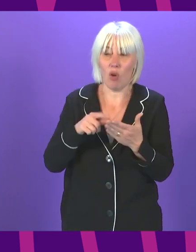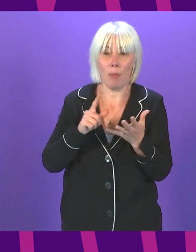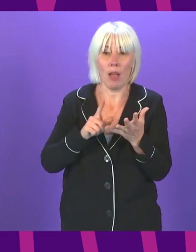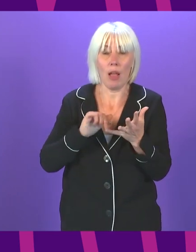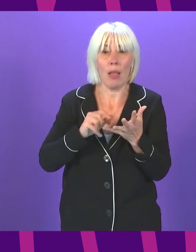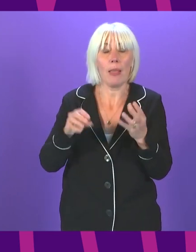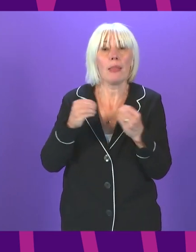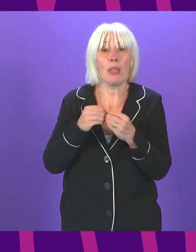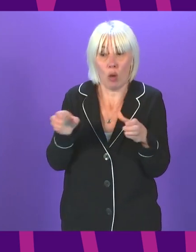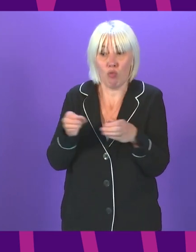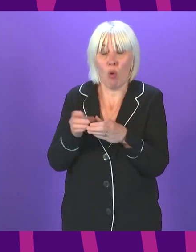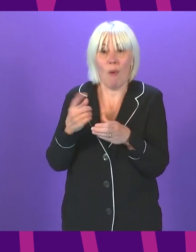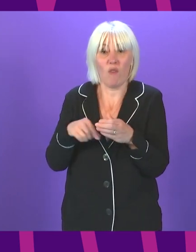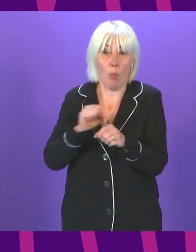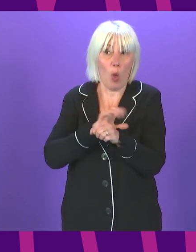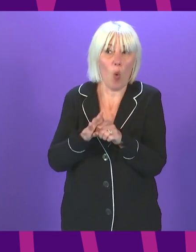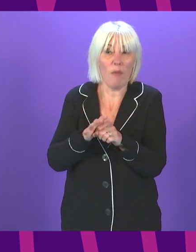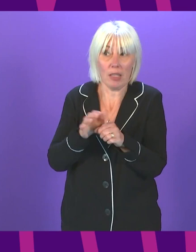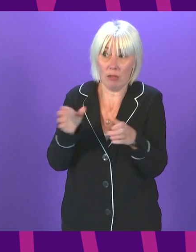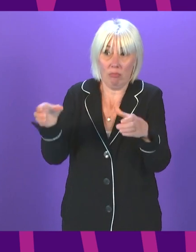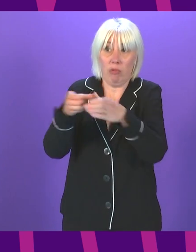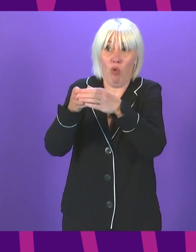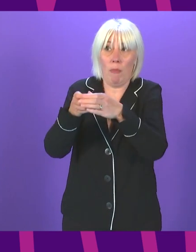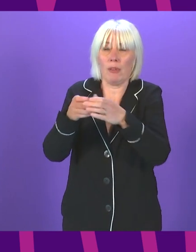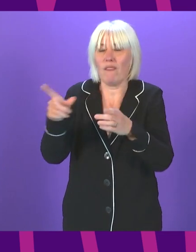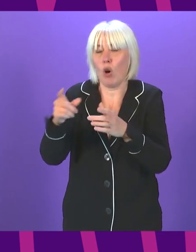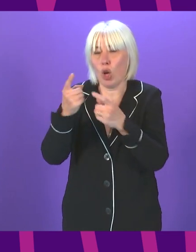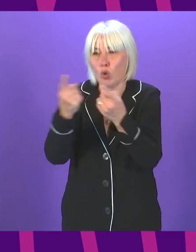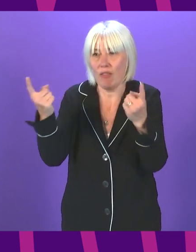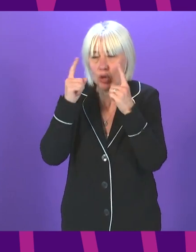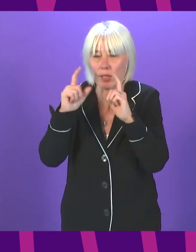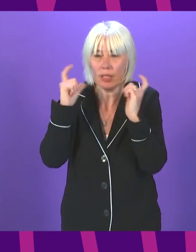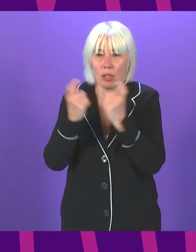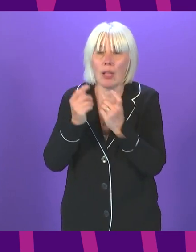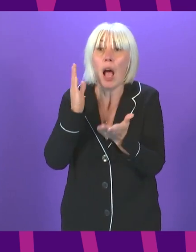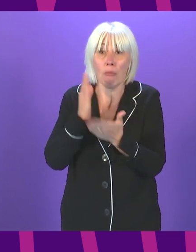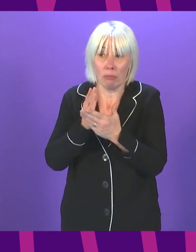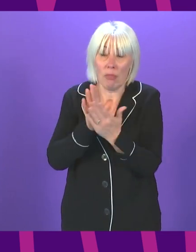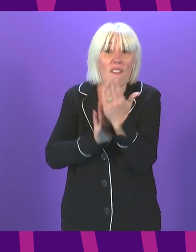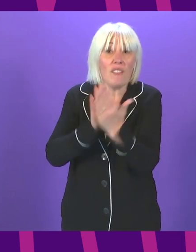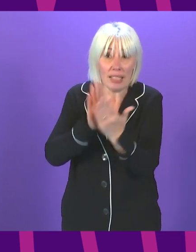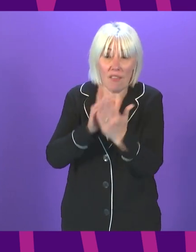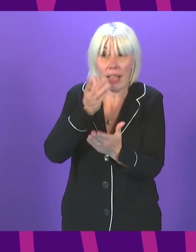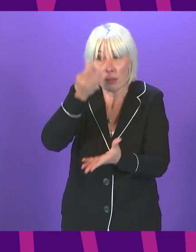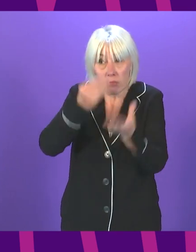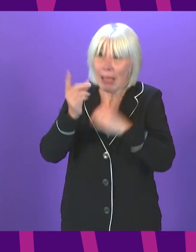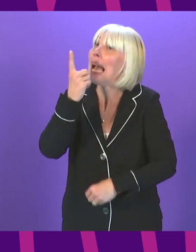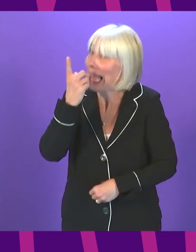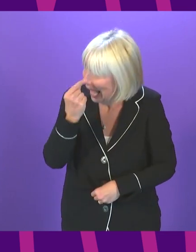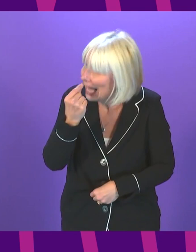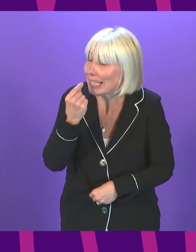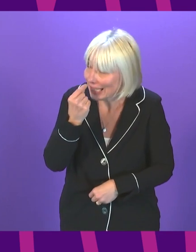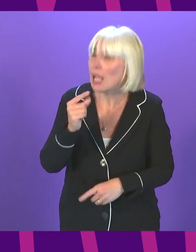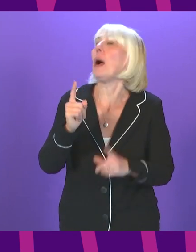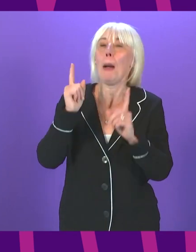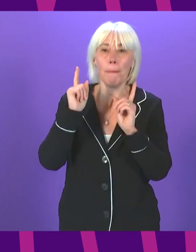on universities and colleges has provided. I can confirm that in-person learning can happen. However, we understand, and I would